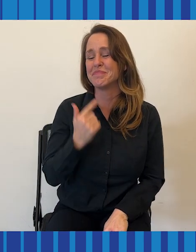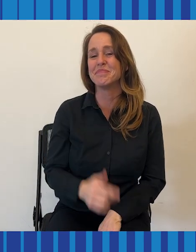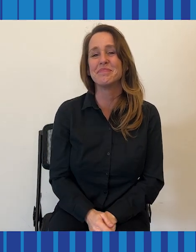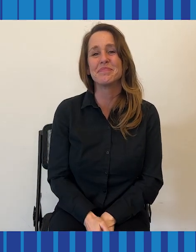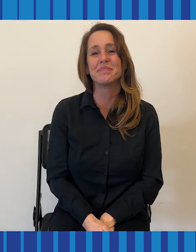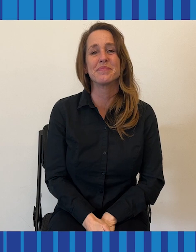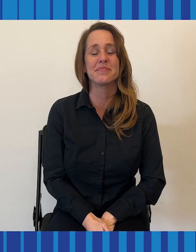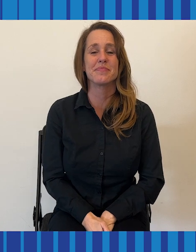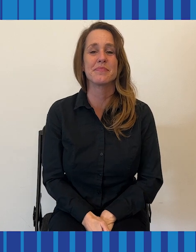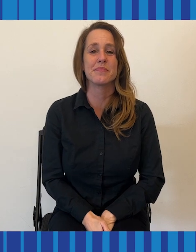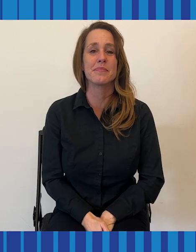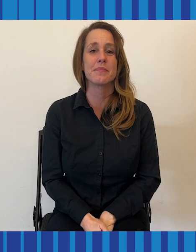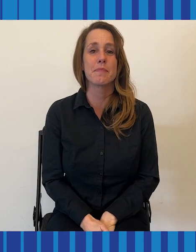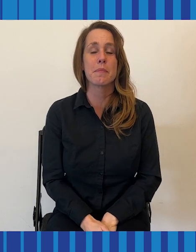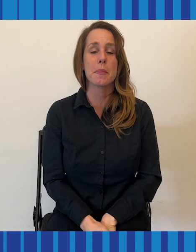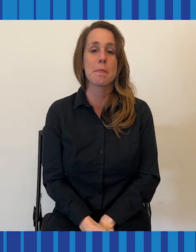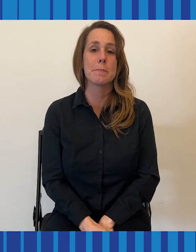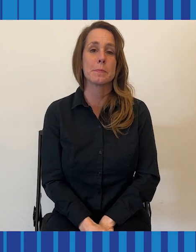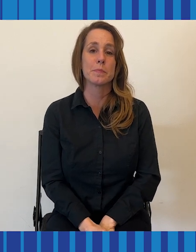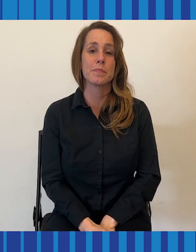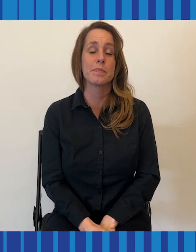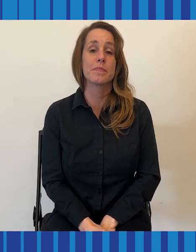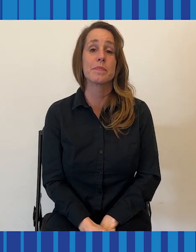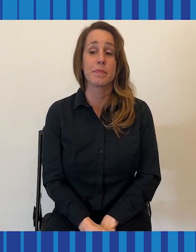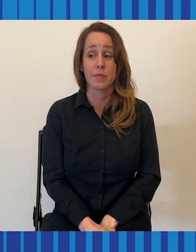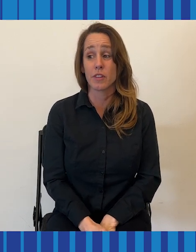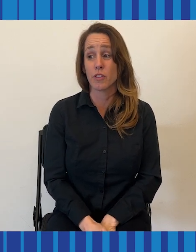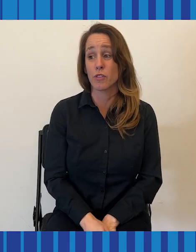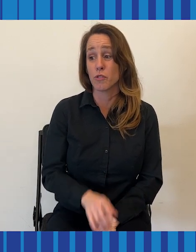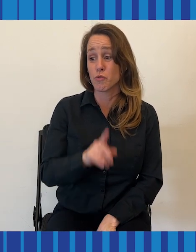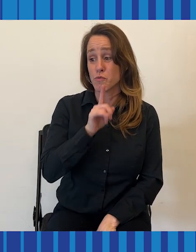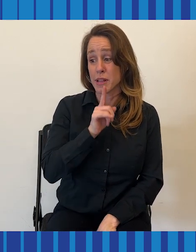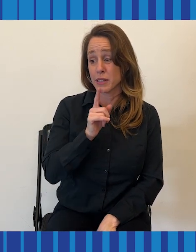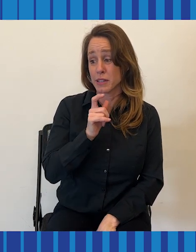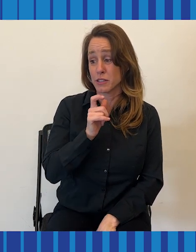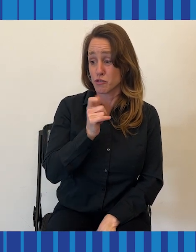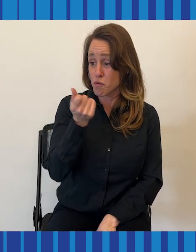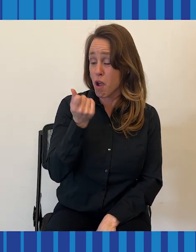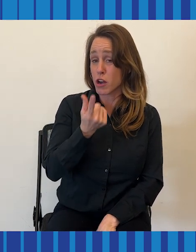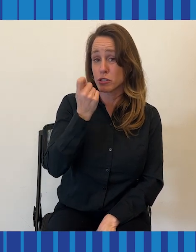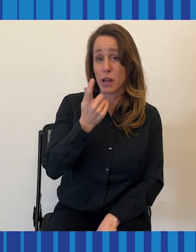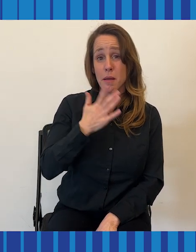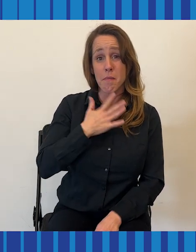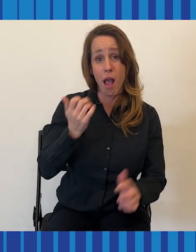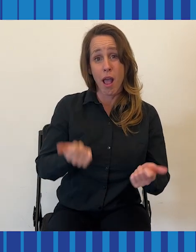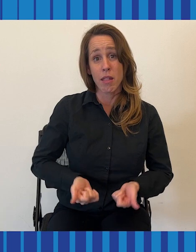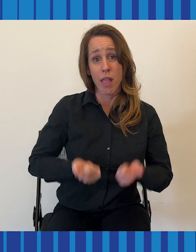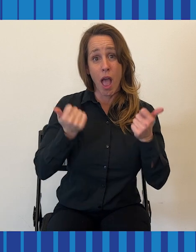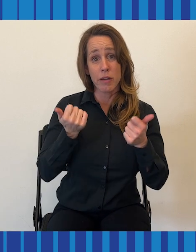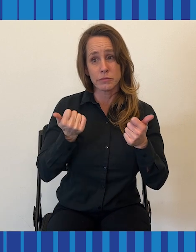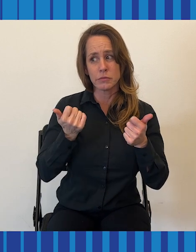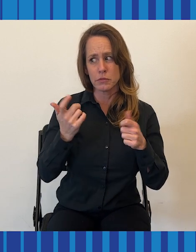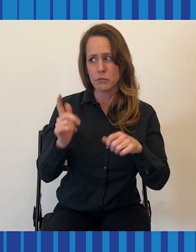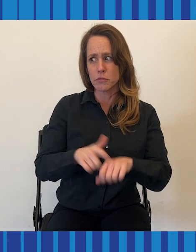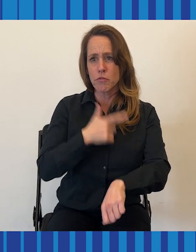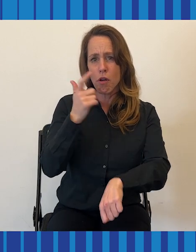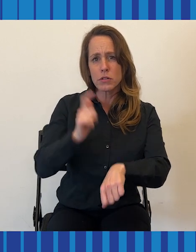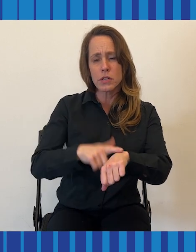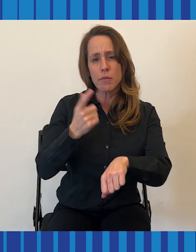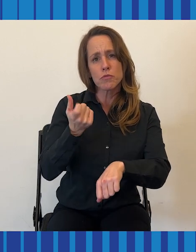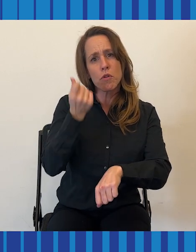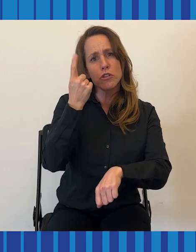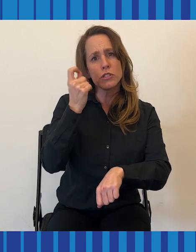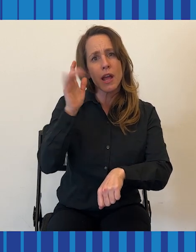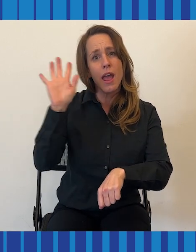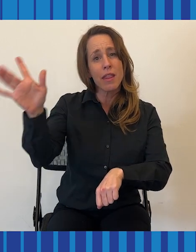So it took me a long, long time to realize that the constant